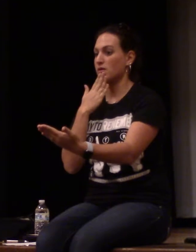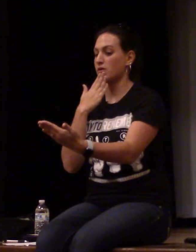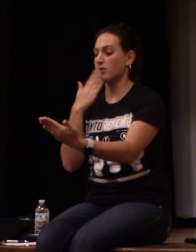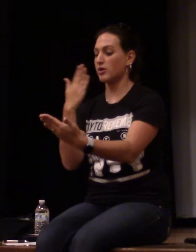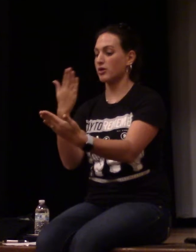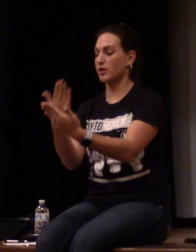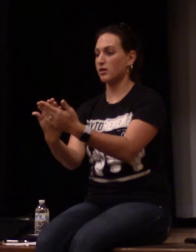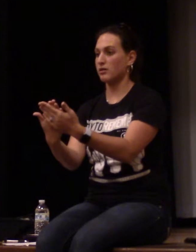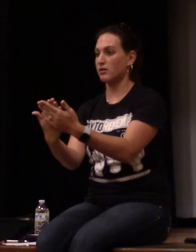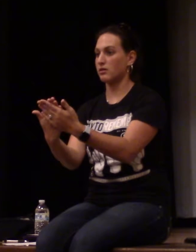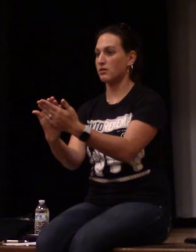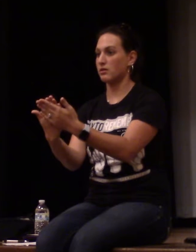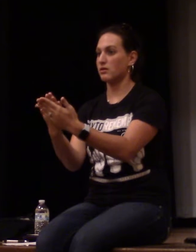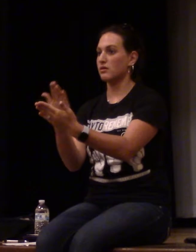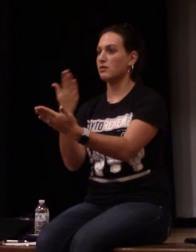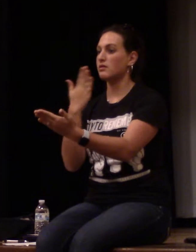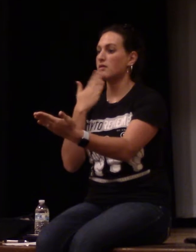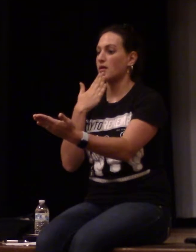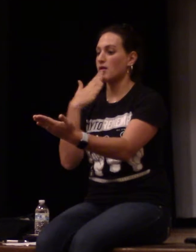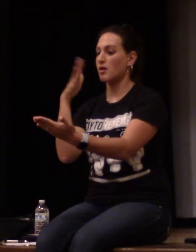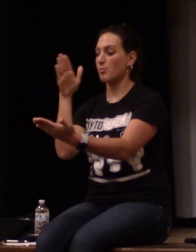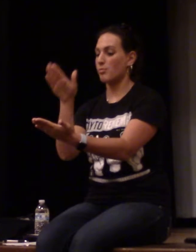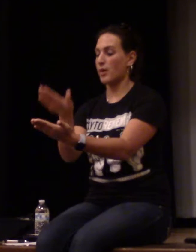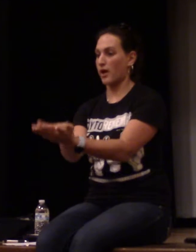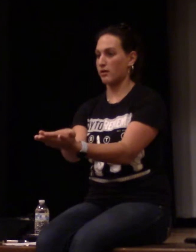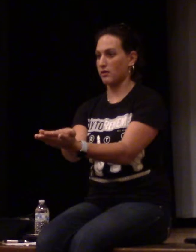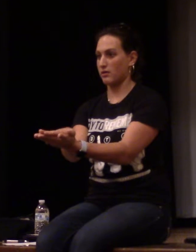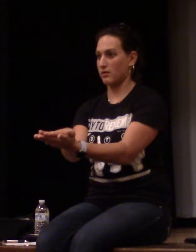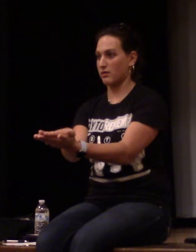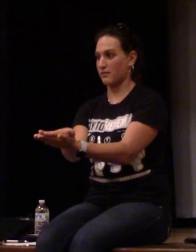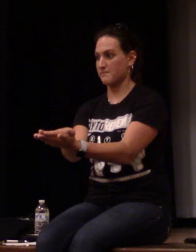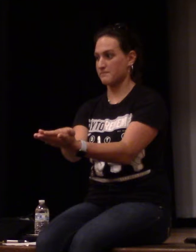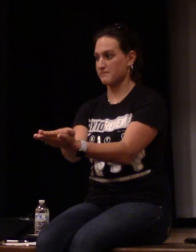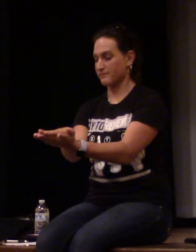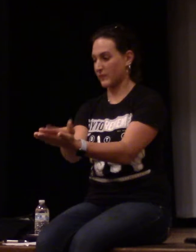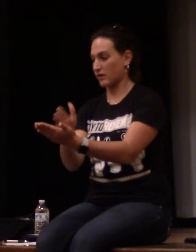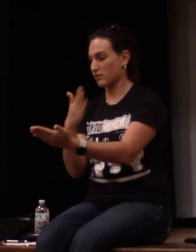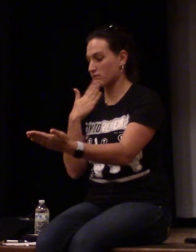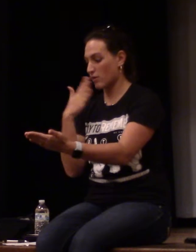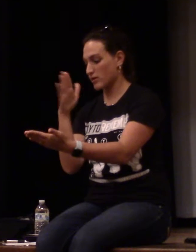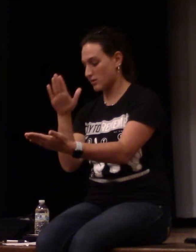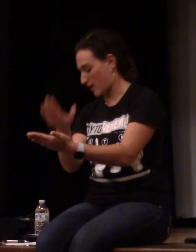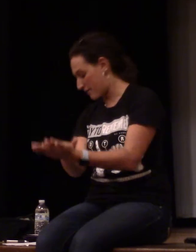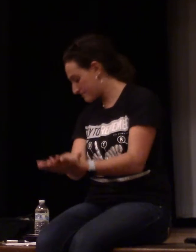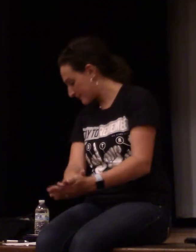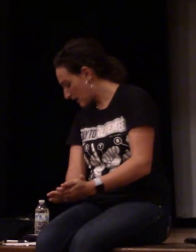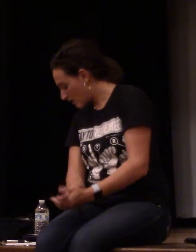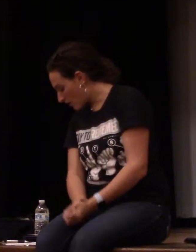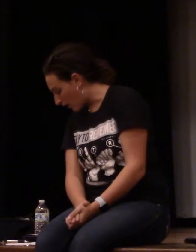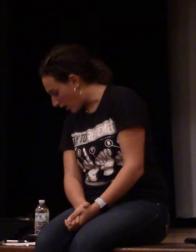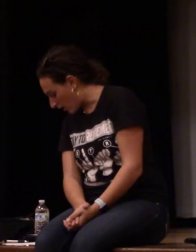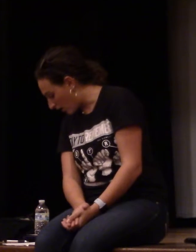Good. Good. Bad. Bad. Thank you. Throwing it away. Um.